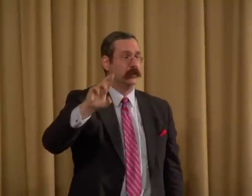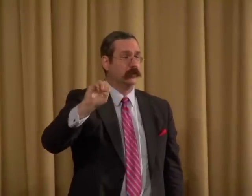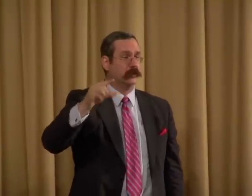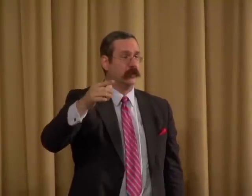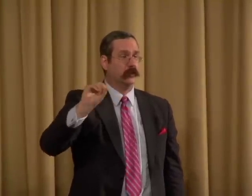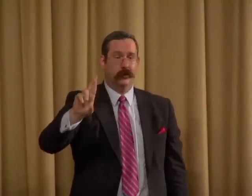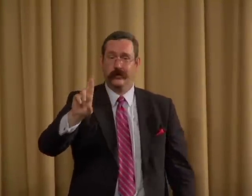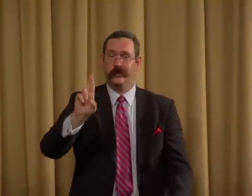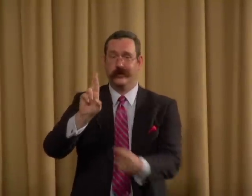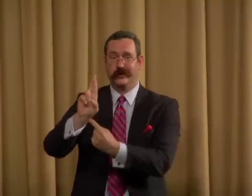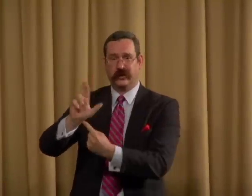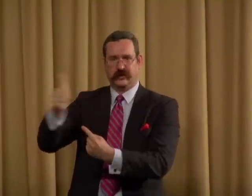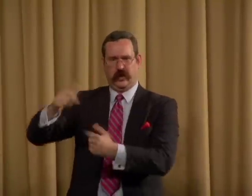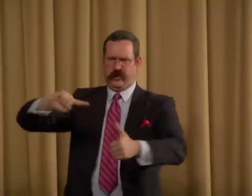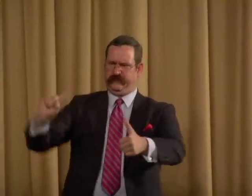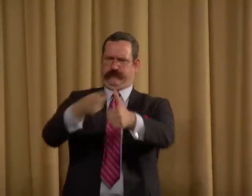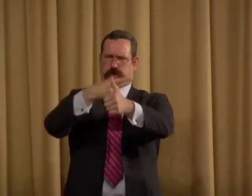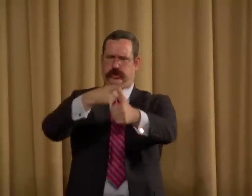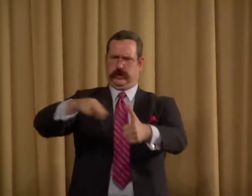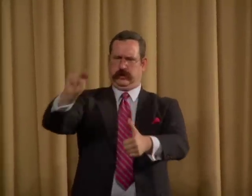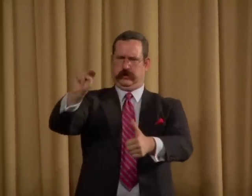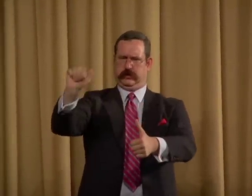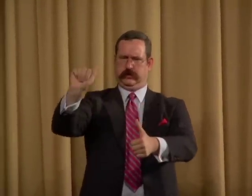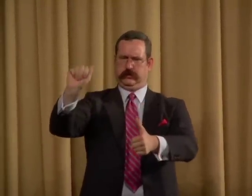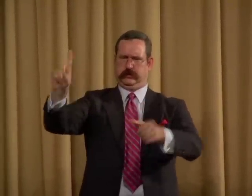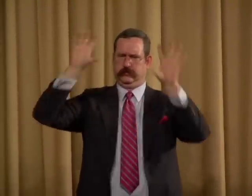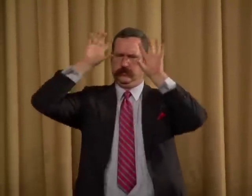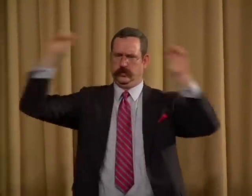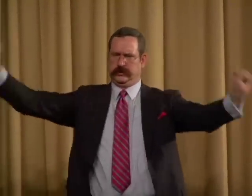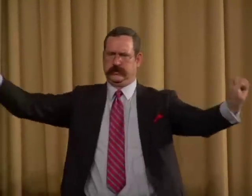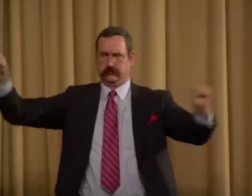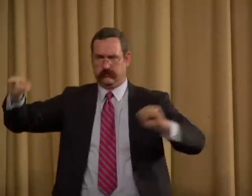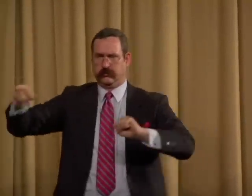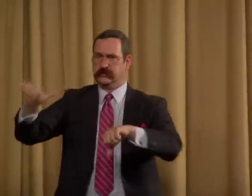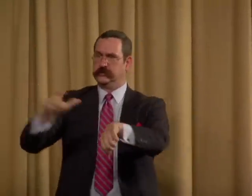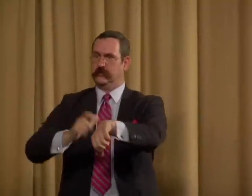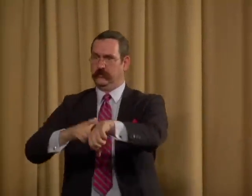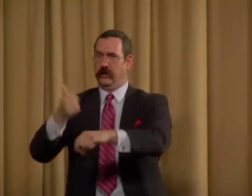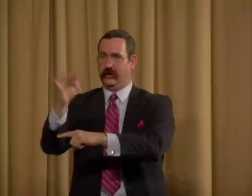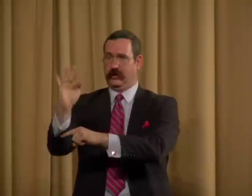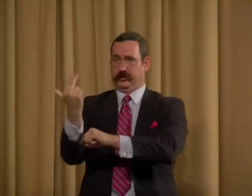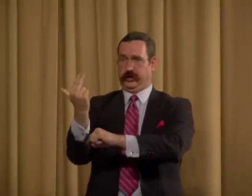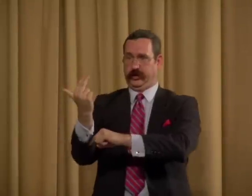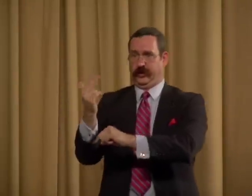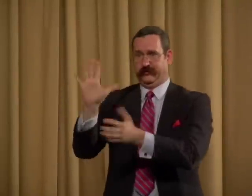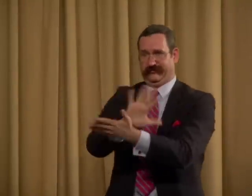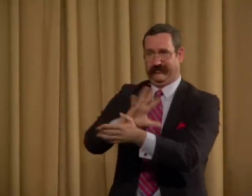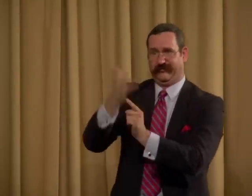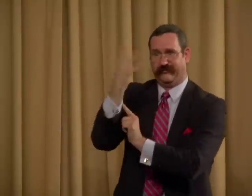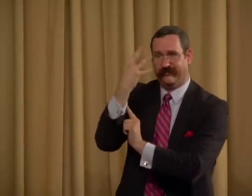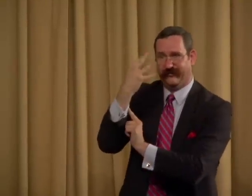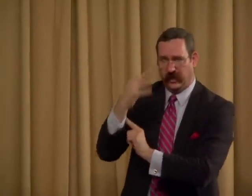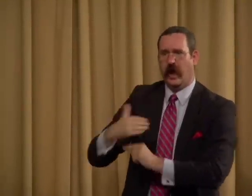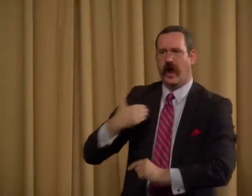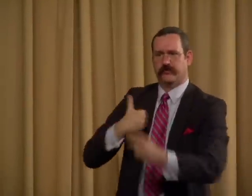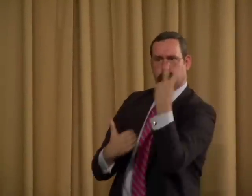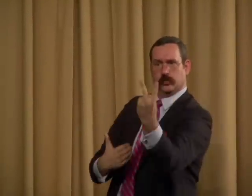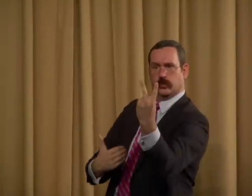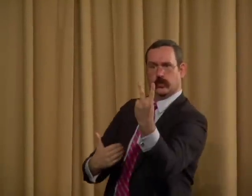Robert McGregor, who was the first NAD president in 1913, he was